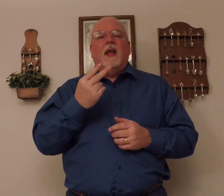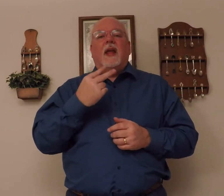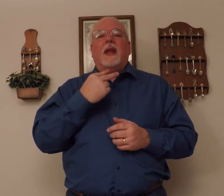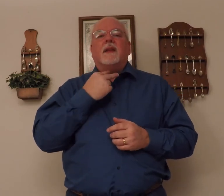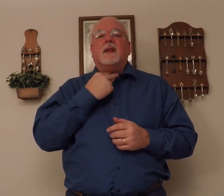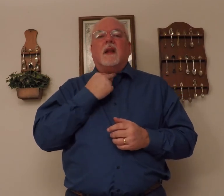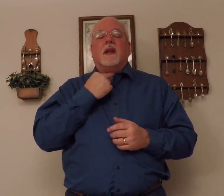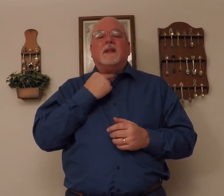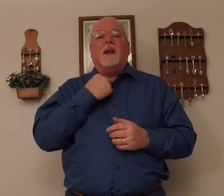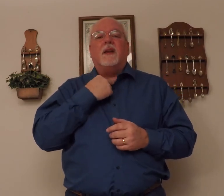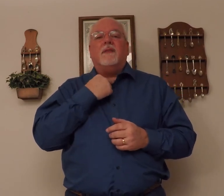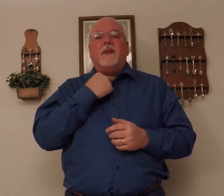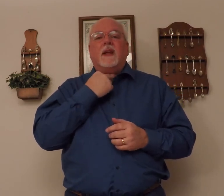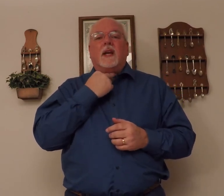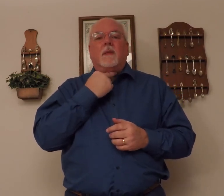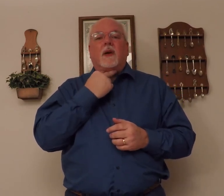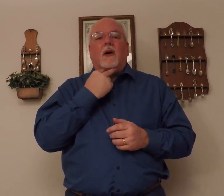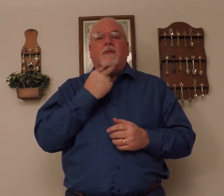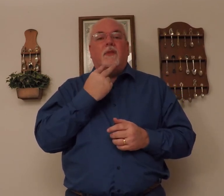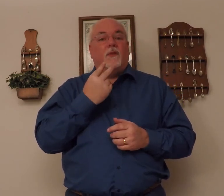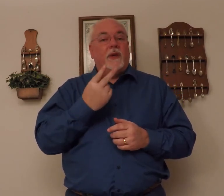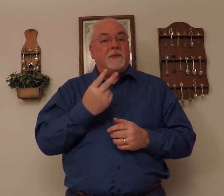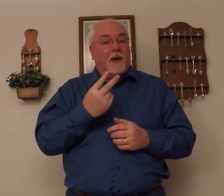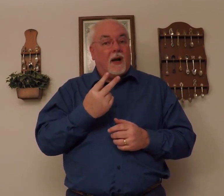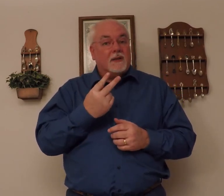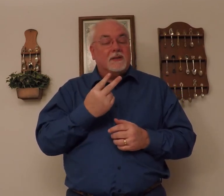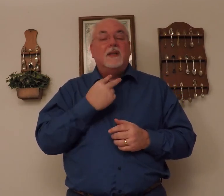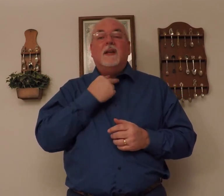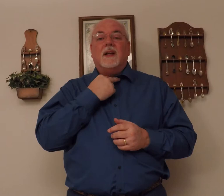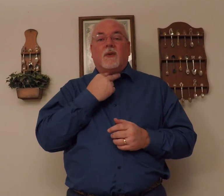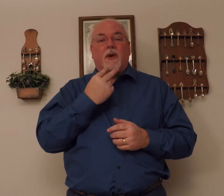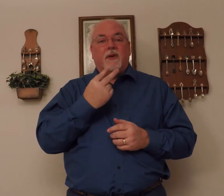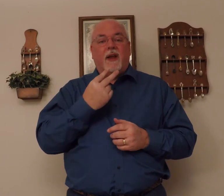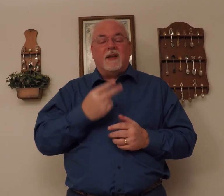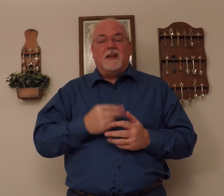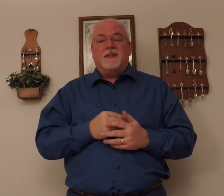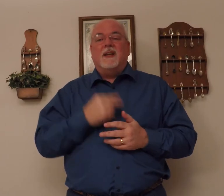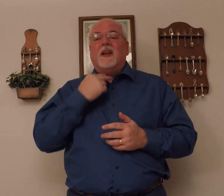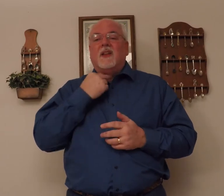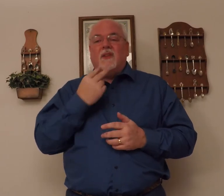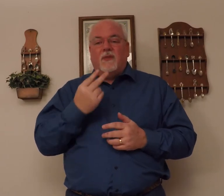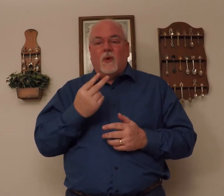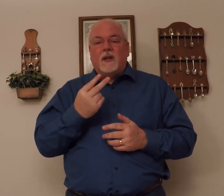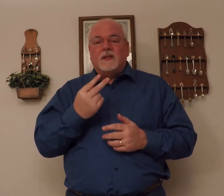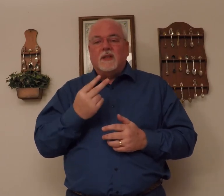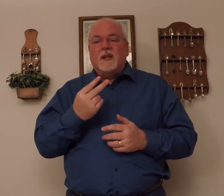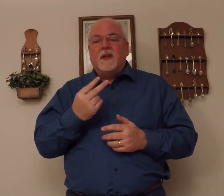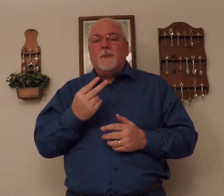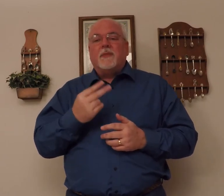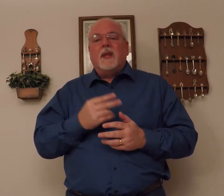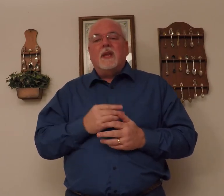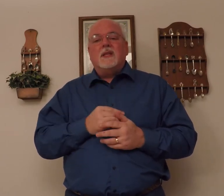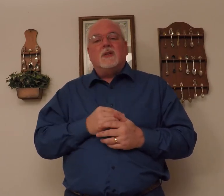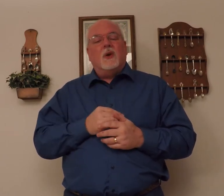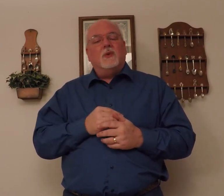And it's the letter V coming off the voice box where your neck is. The voice is so